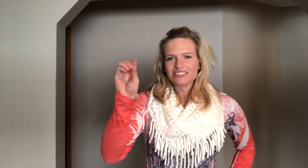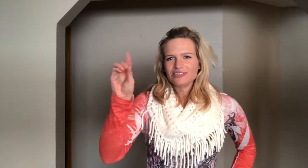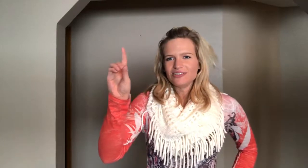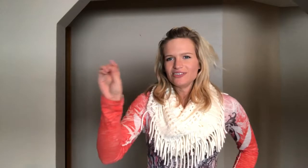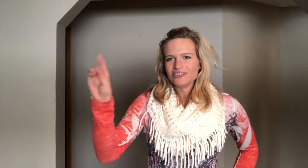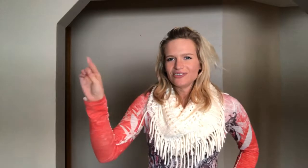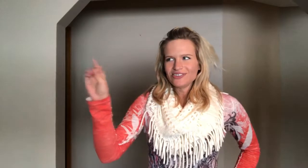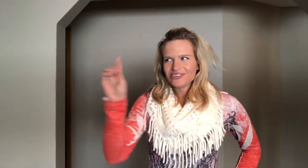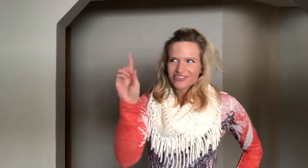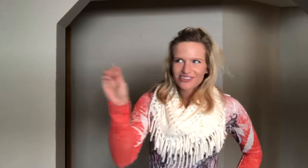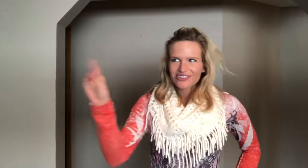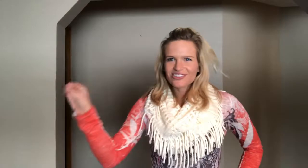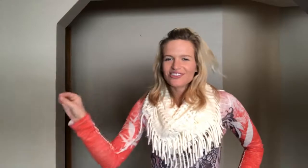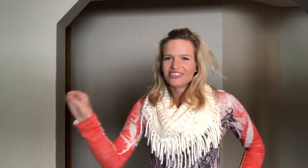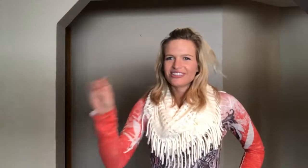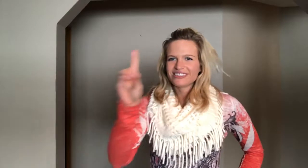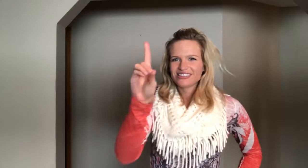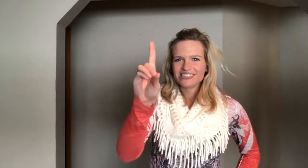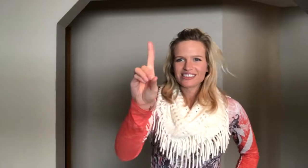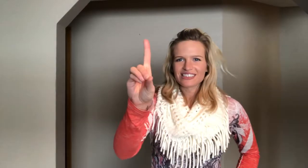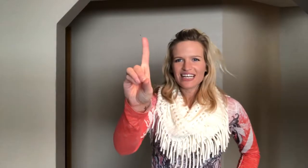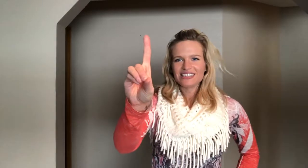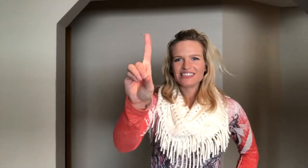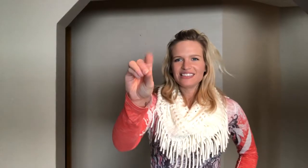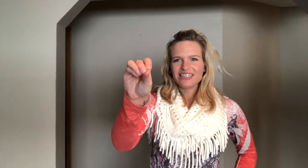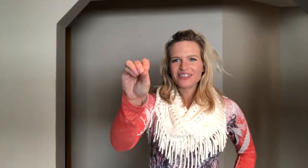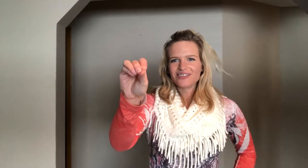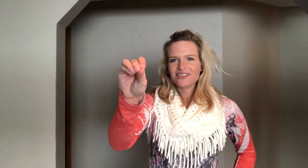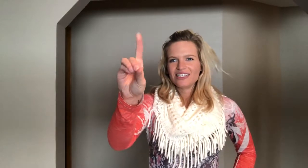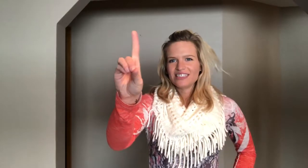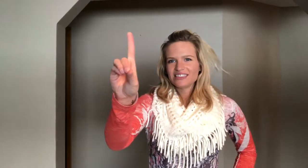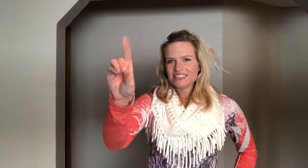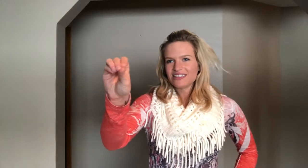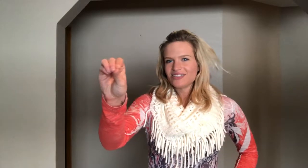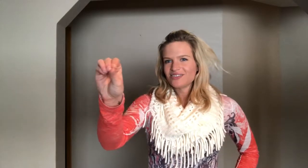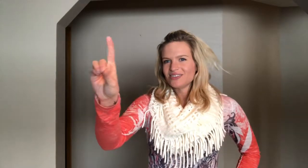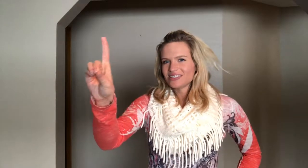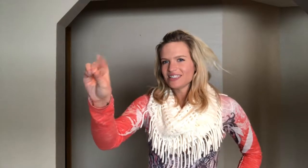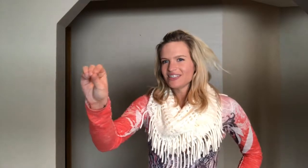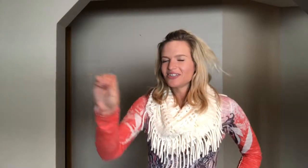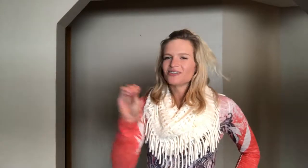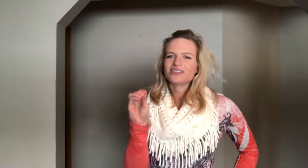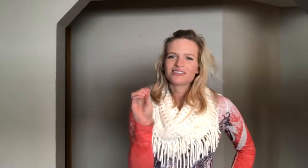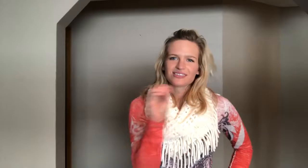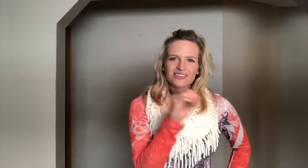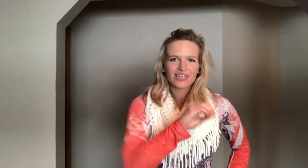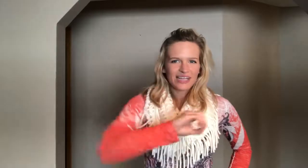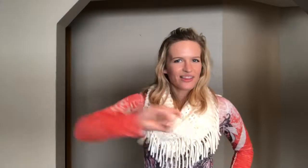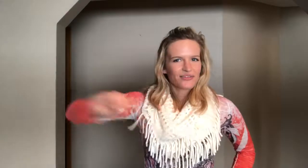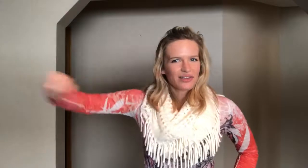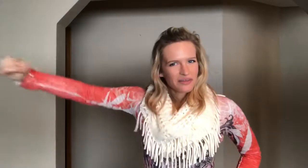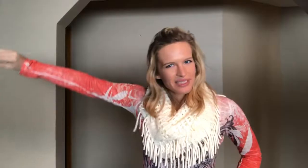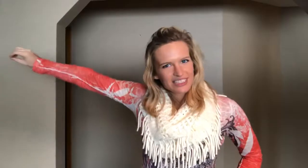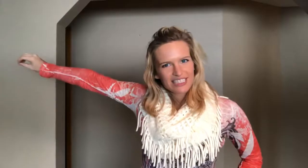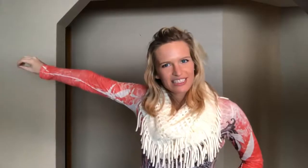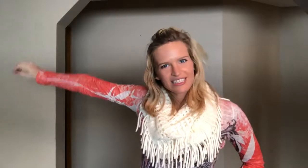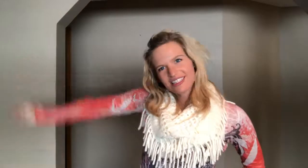do do do do do do do. You just sign d o d o d o. To like the rhythm he says it.